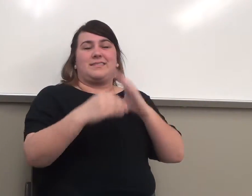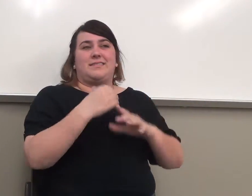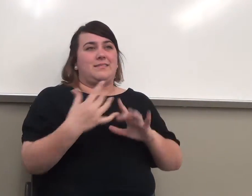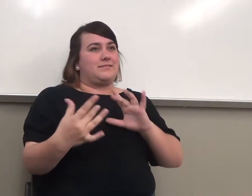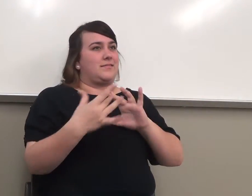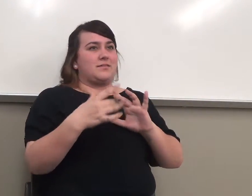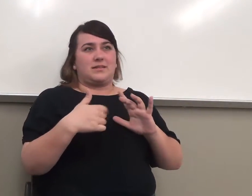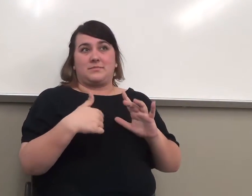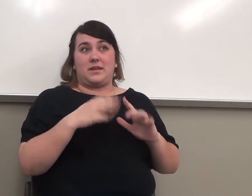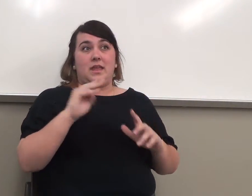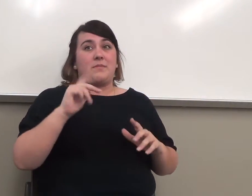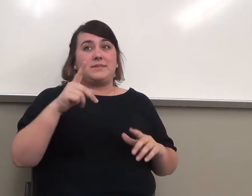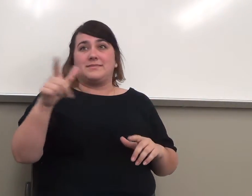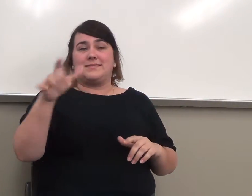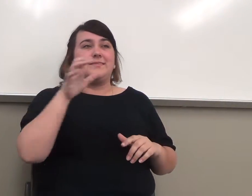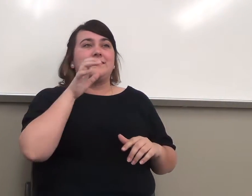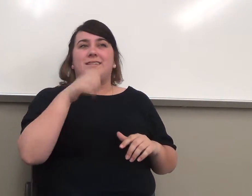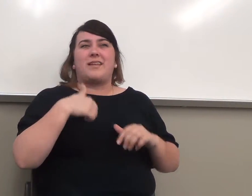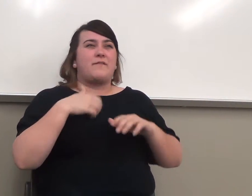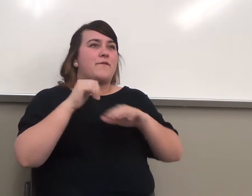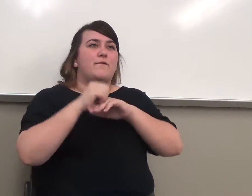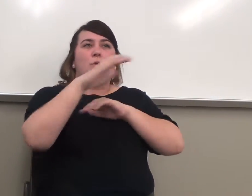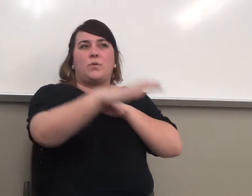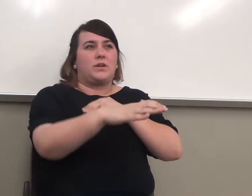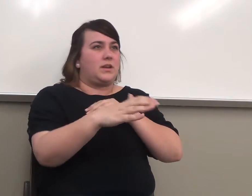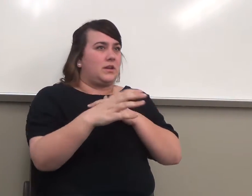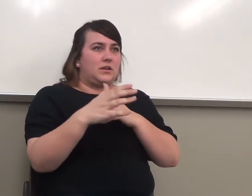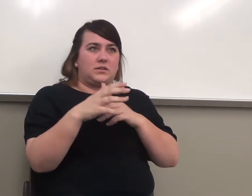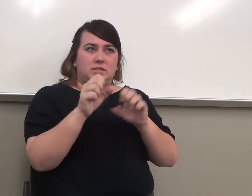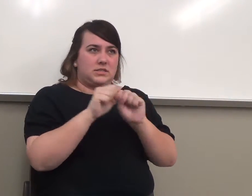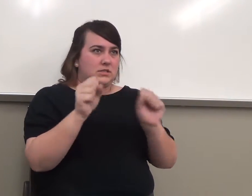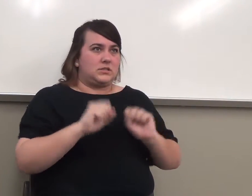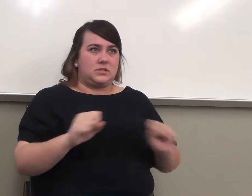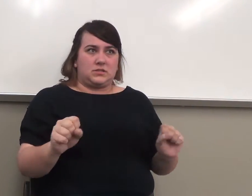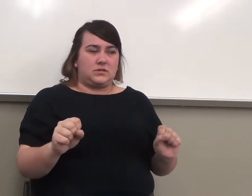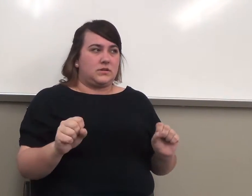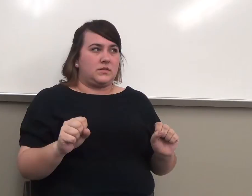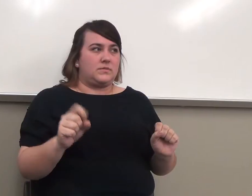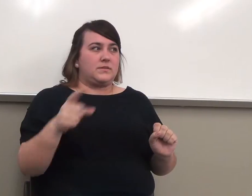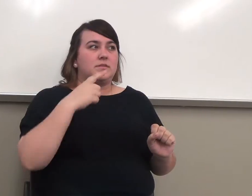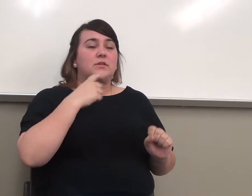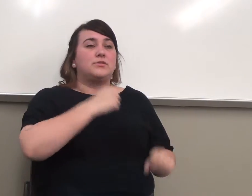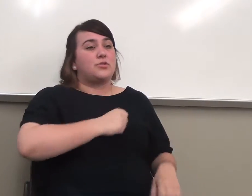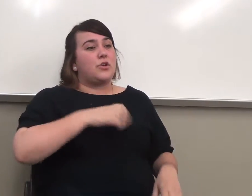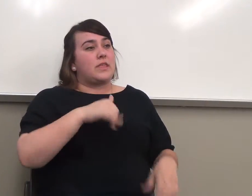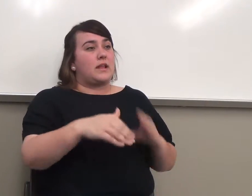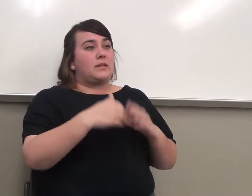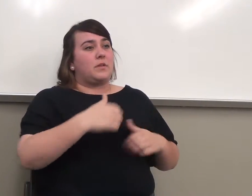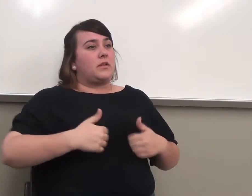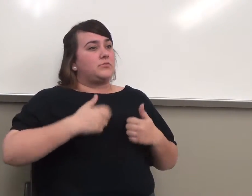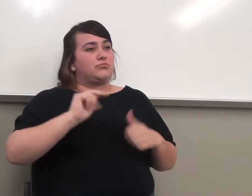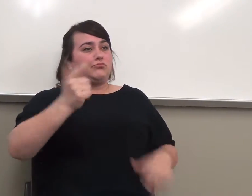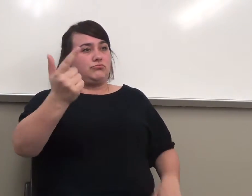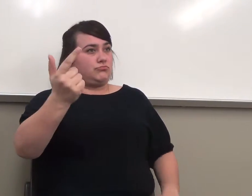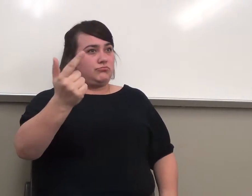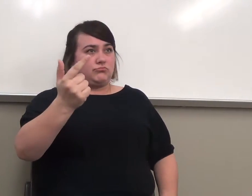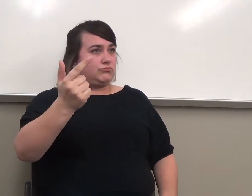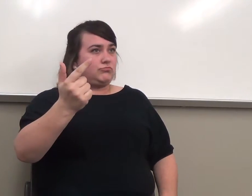doesn't have one of those cute little things that says, sorry, there's nobody by that name at this event. Okay? So double